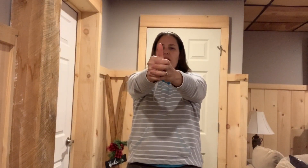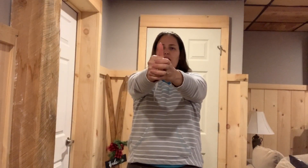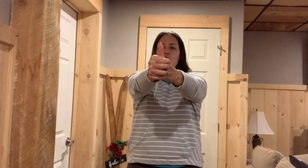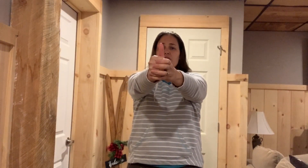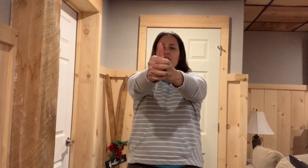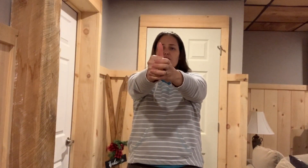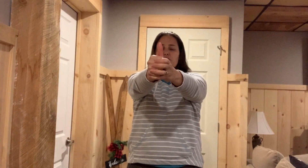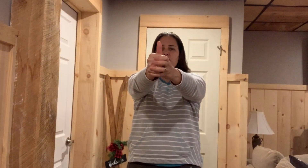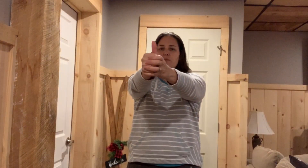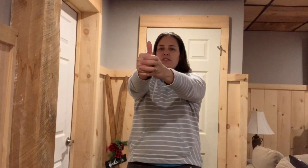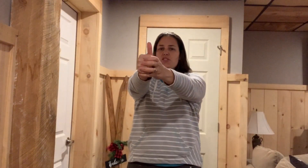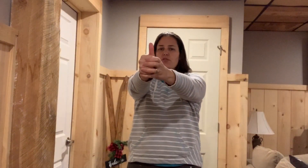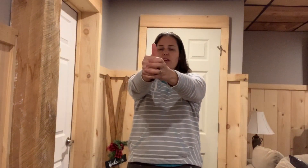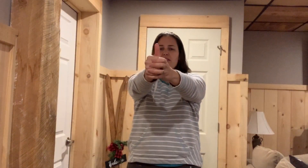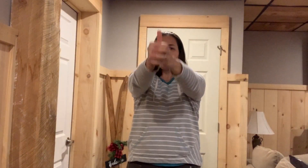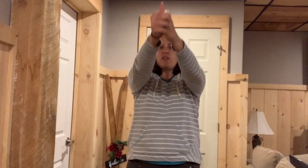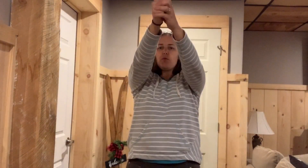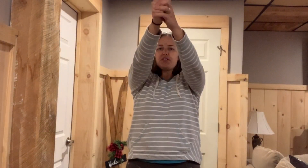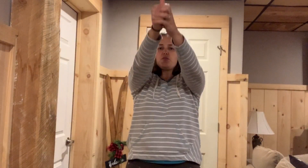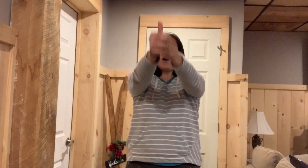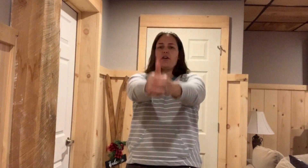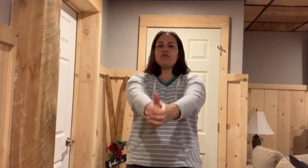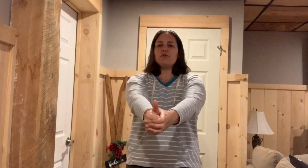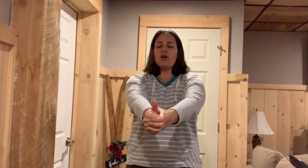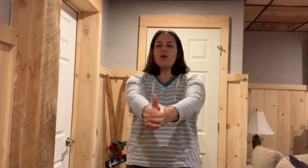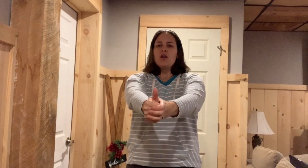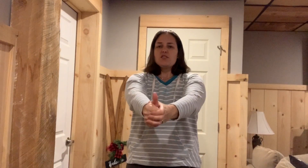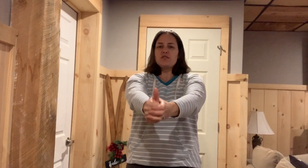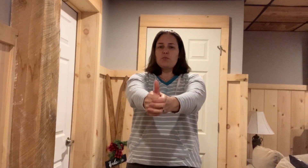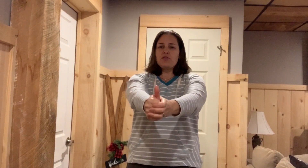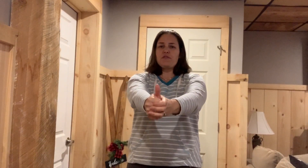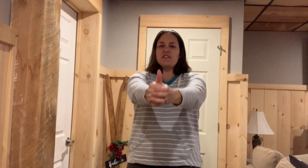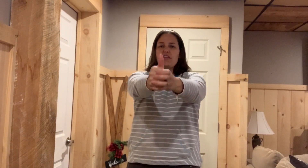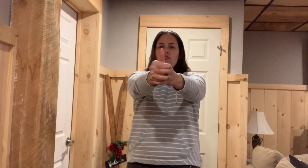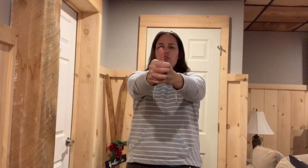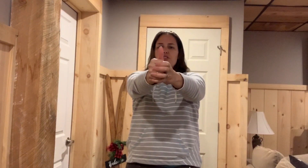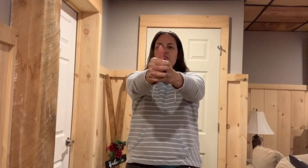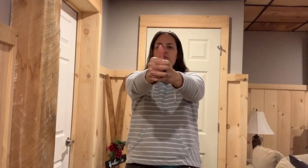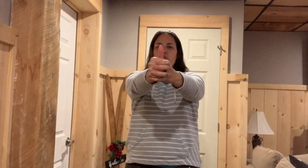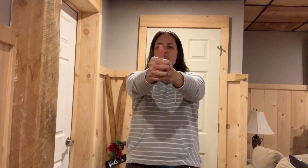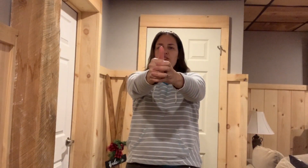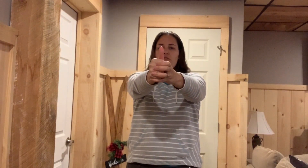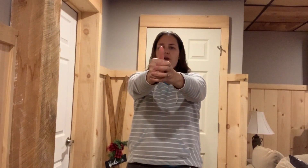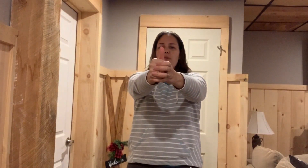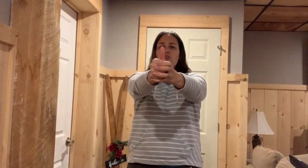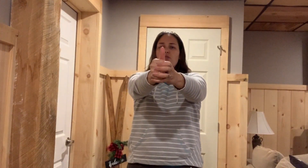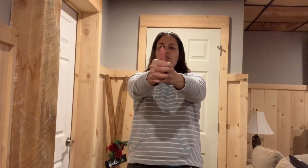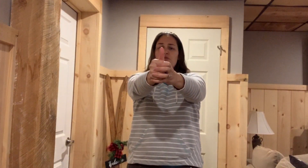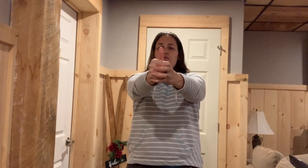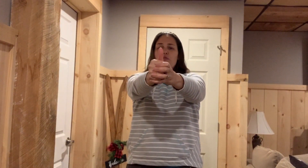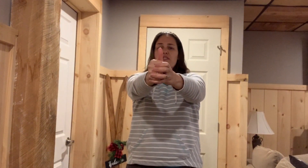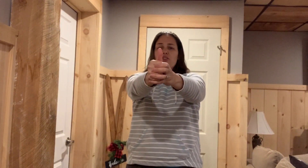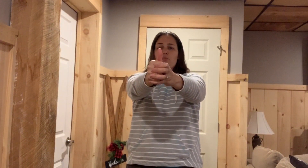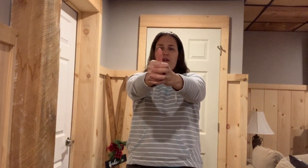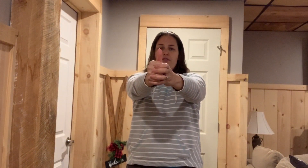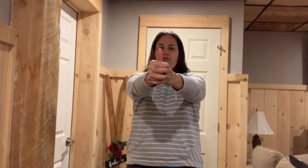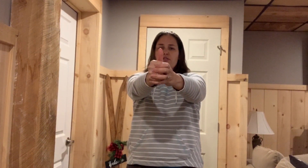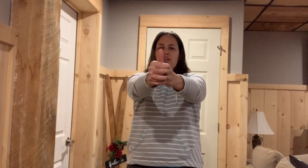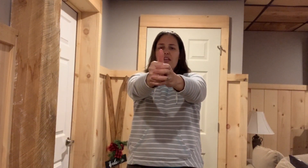at horizontal position. Okay. So I don't want it too high or too low. So with your feet together, you're just going to focus on your thumb and you're going to focus on your breath. So you're going to